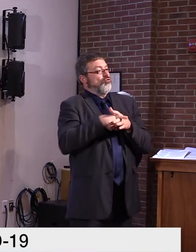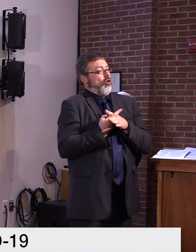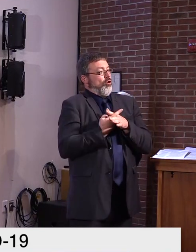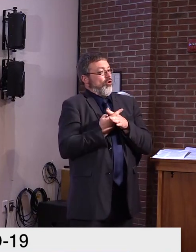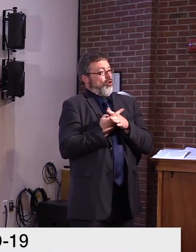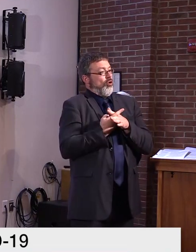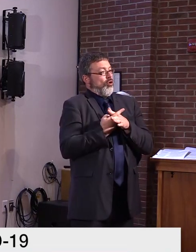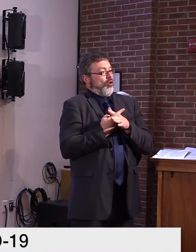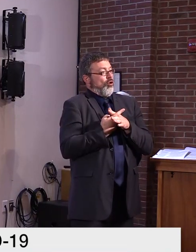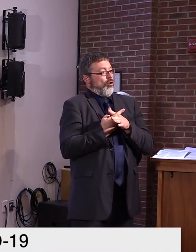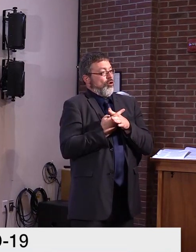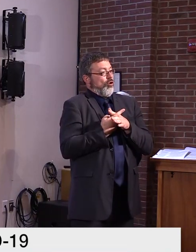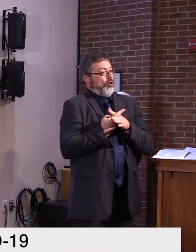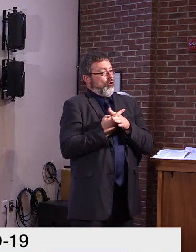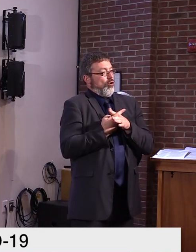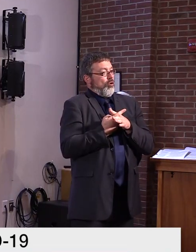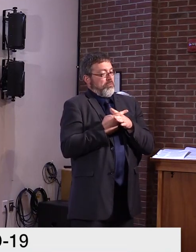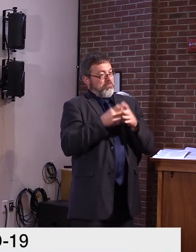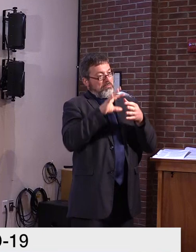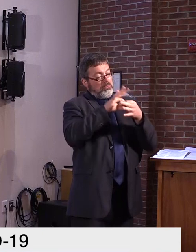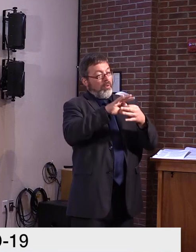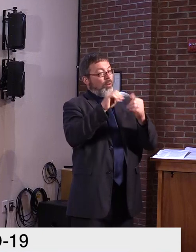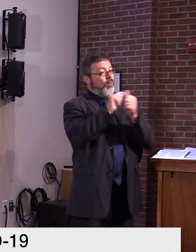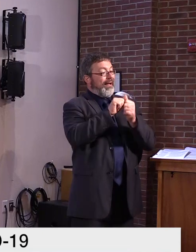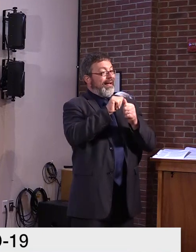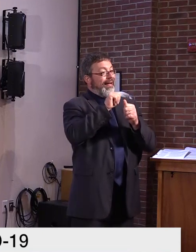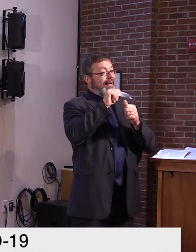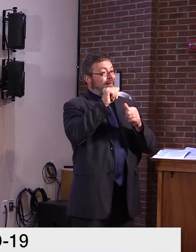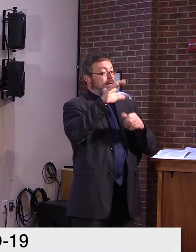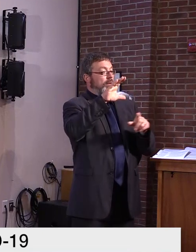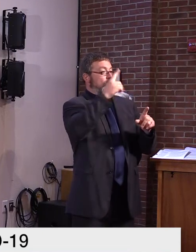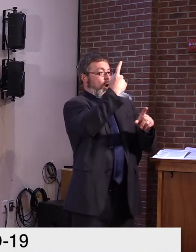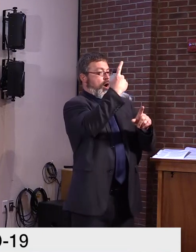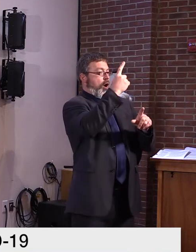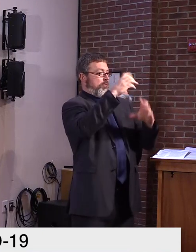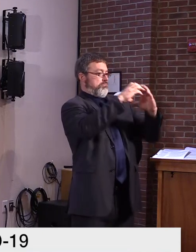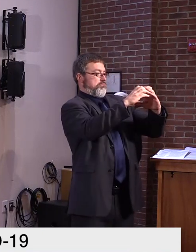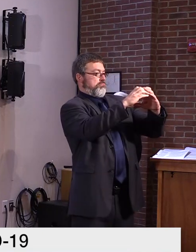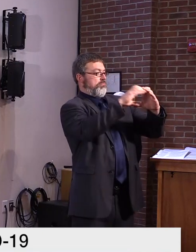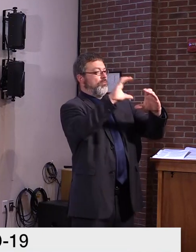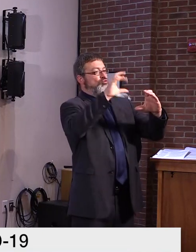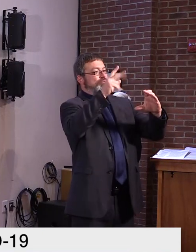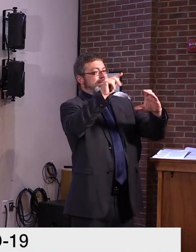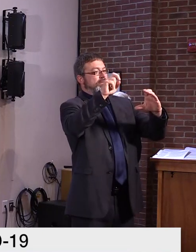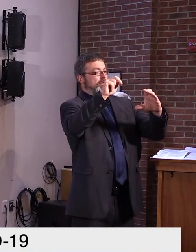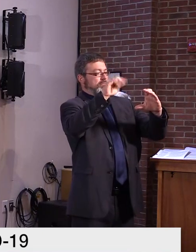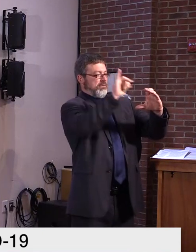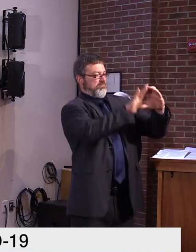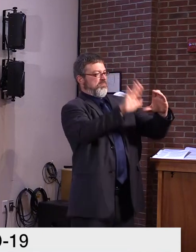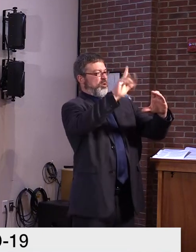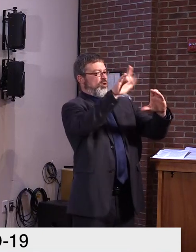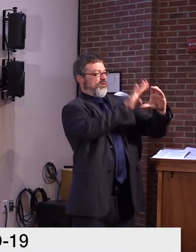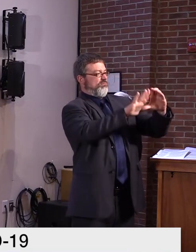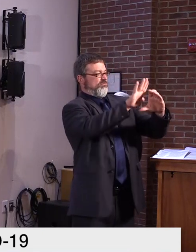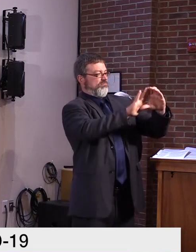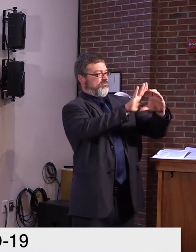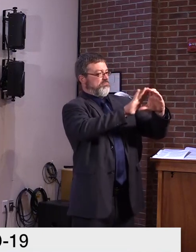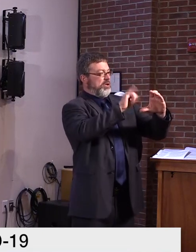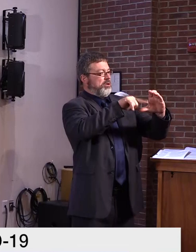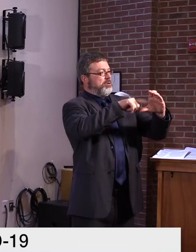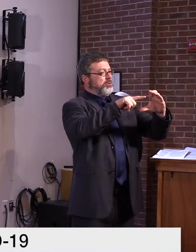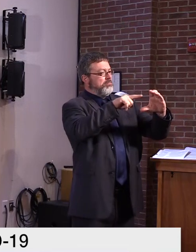discussion part of the paper does get into the fact that these are a little bit more selected people because they're